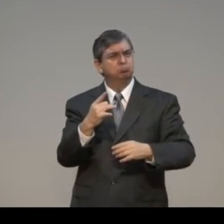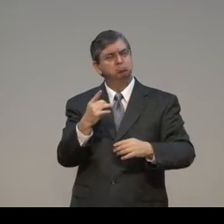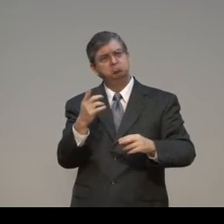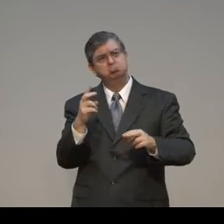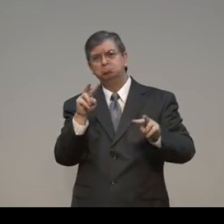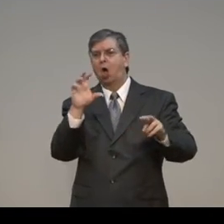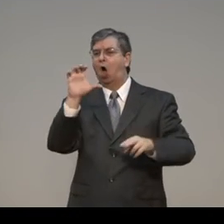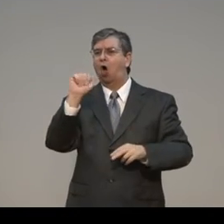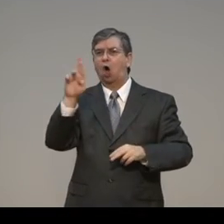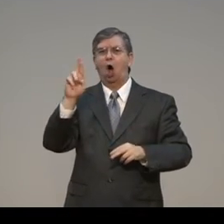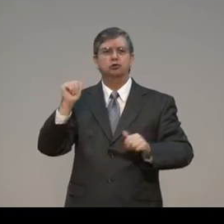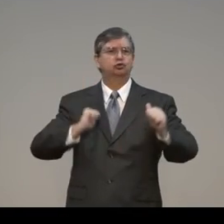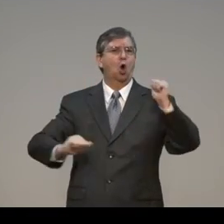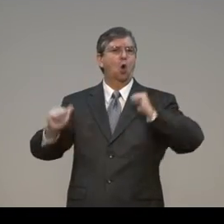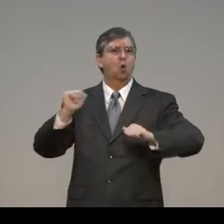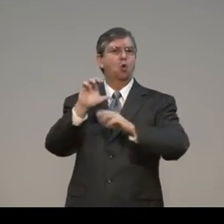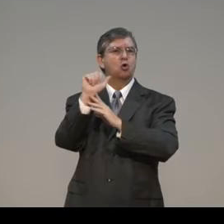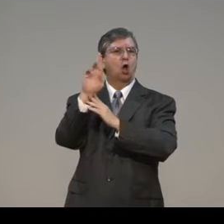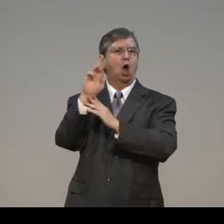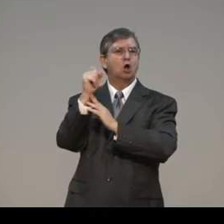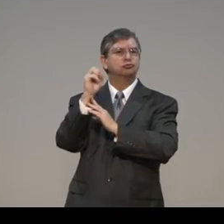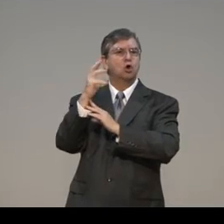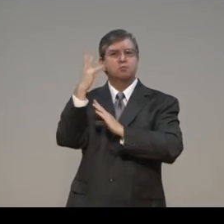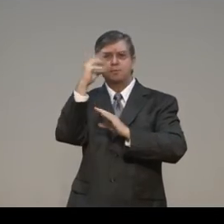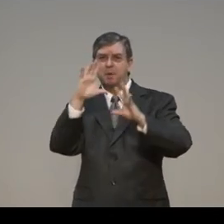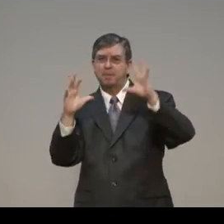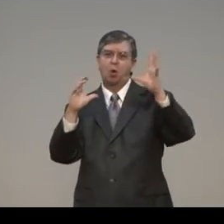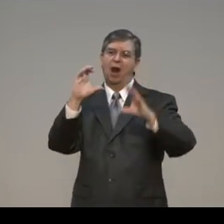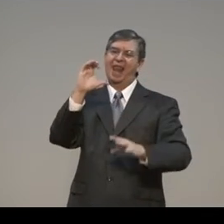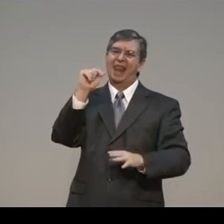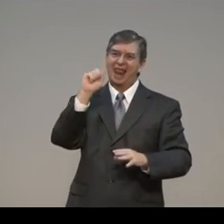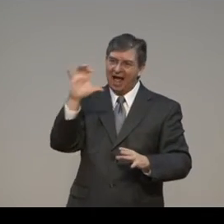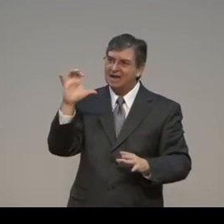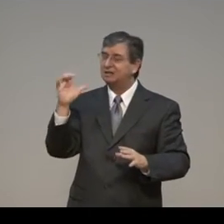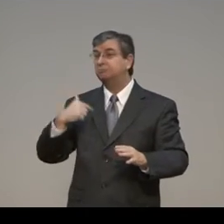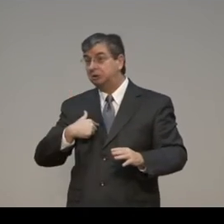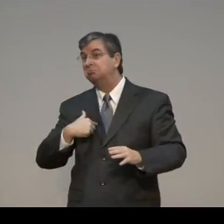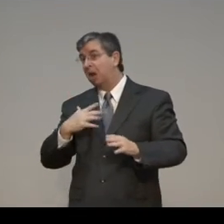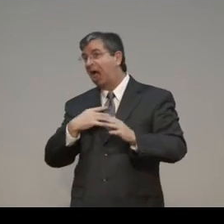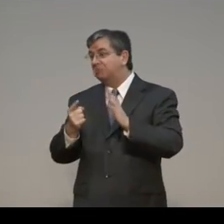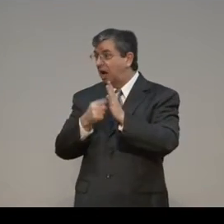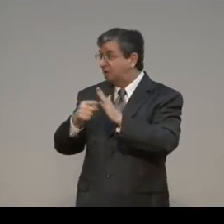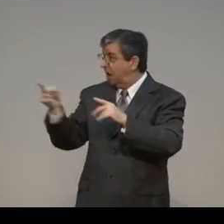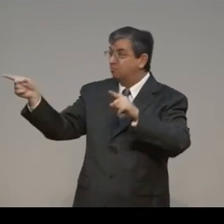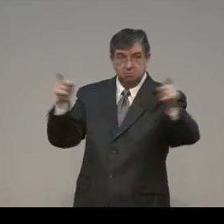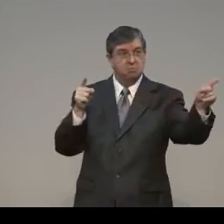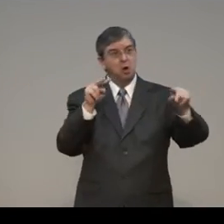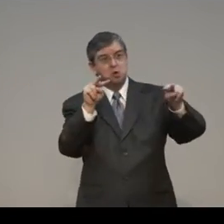How many of you. How many shows. Like the car shows. Do you ever go to the car shows? Yeah. I've been on